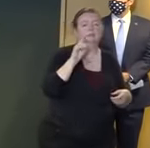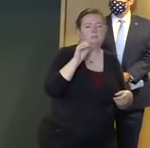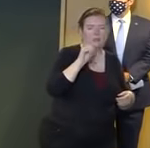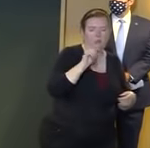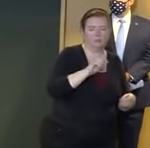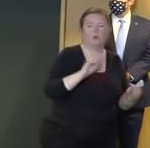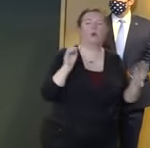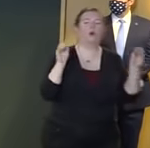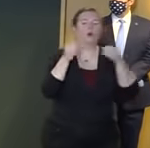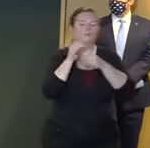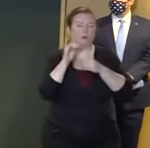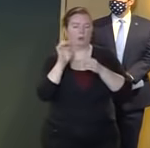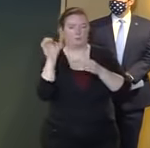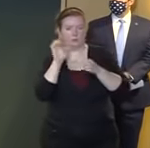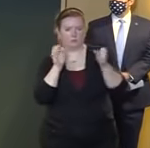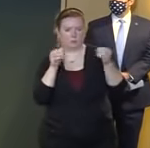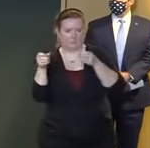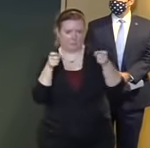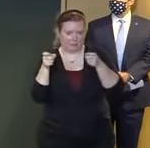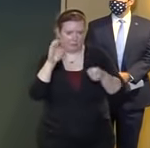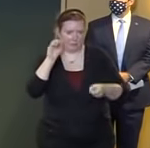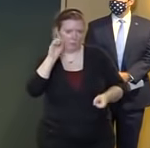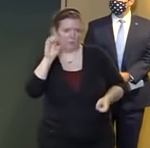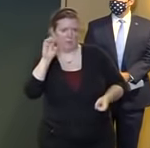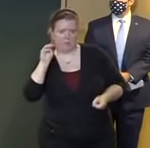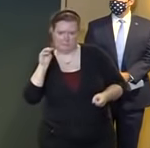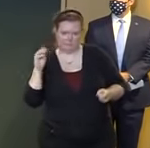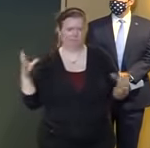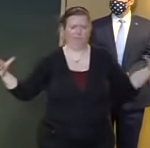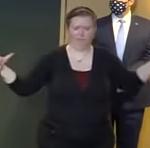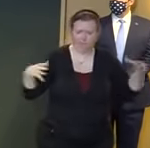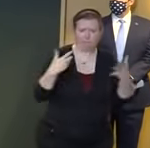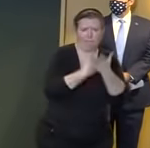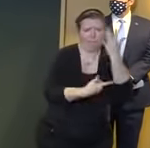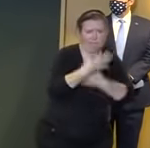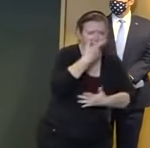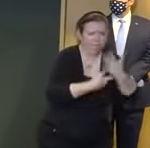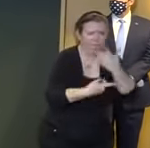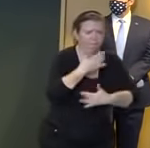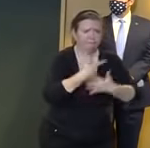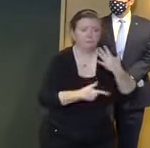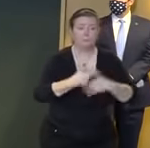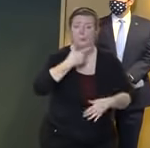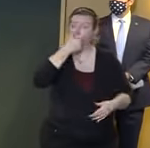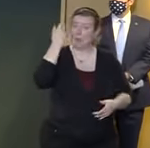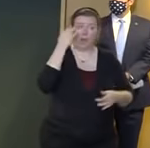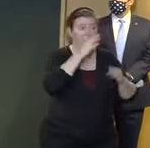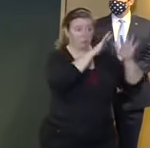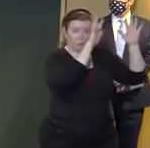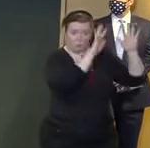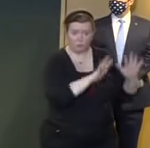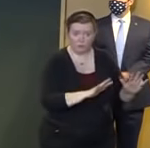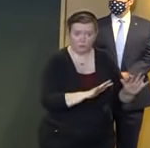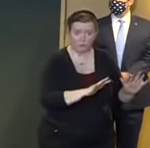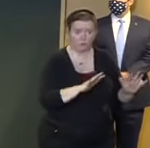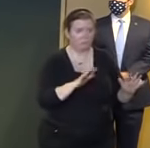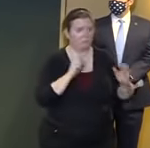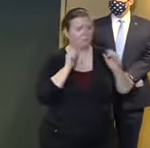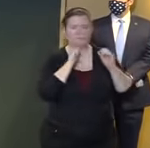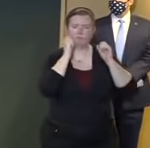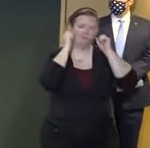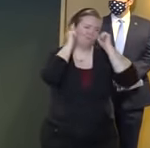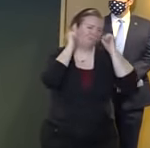first given the expected winds we should not be surprised to experience powder power